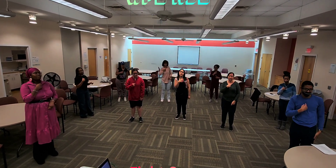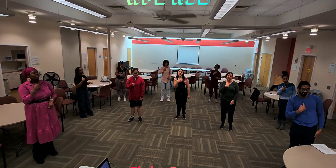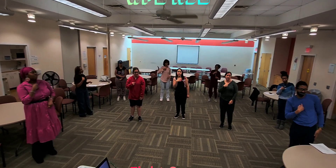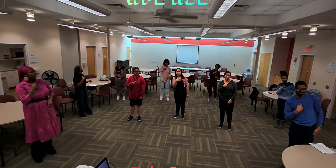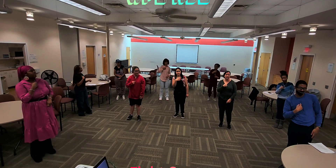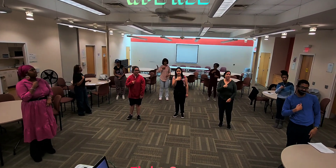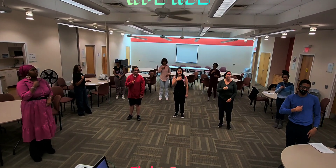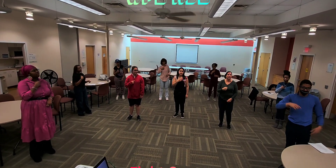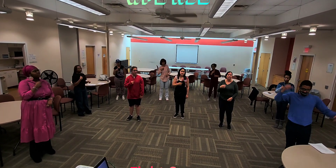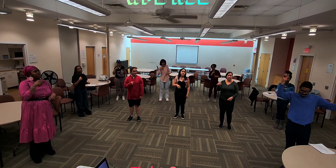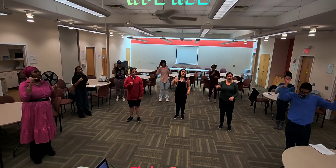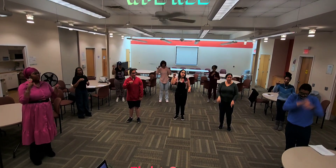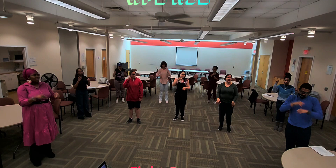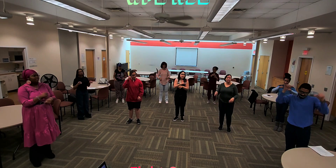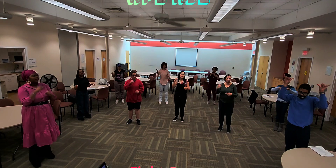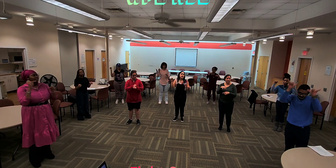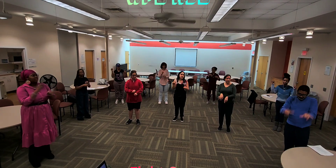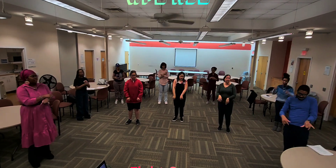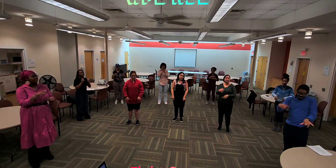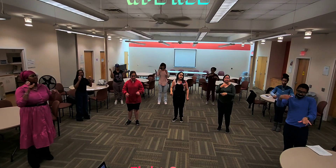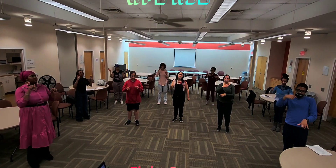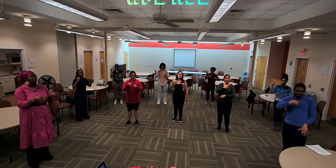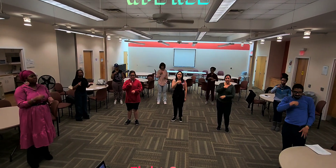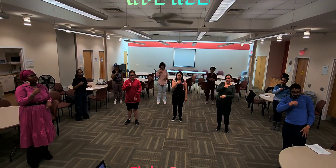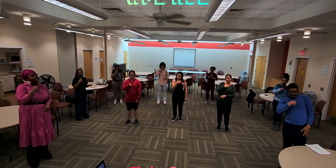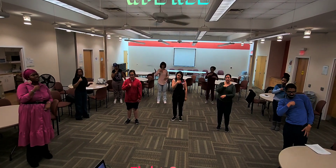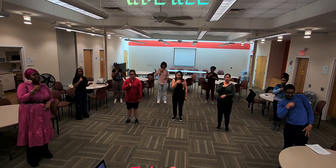A little fire left in me